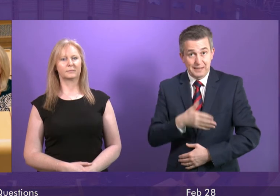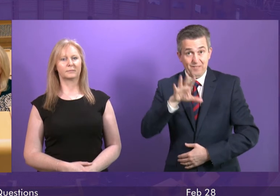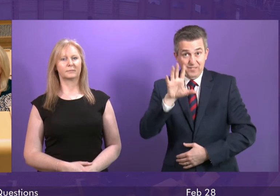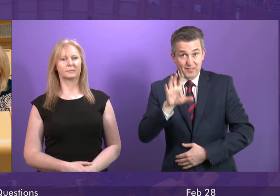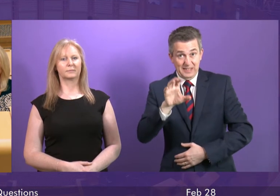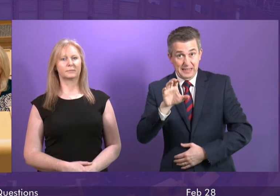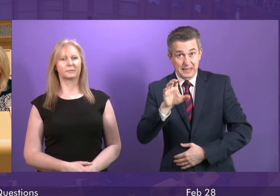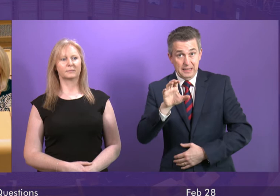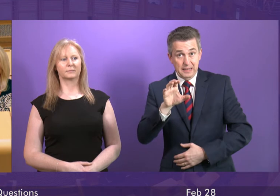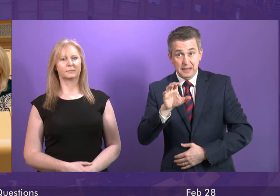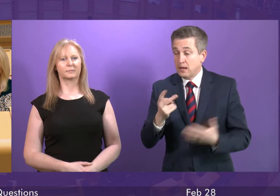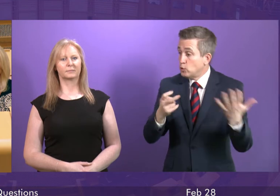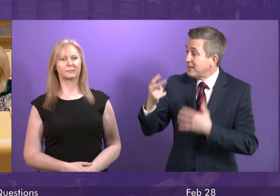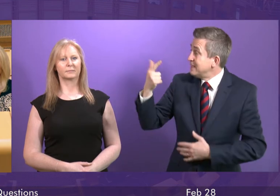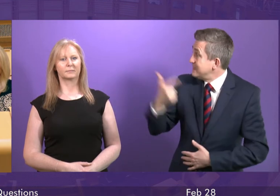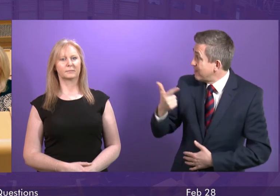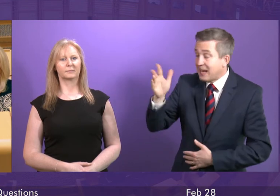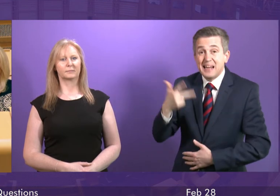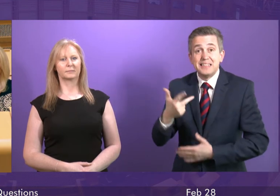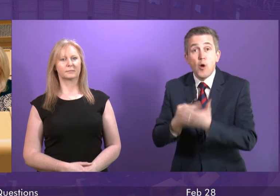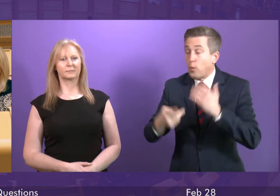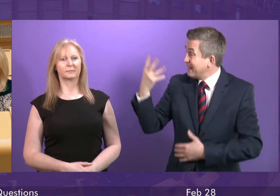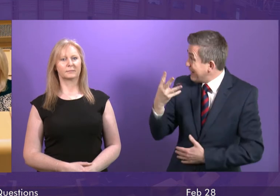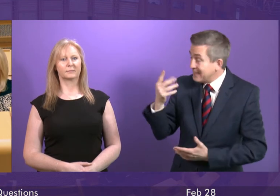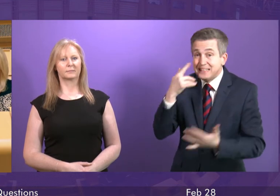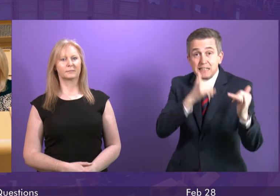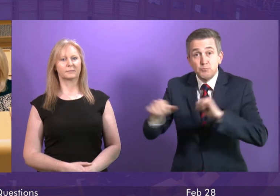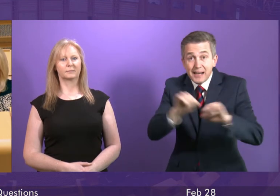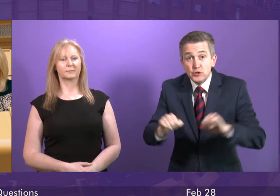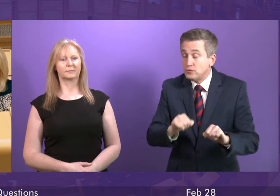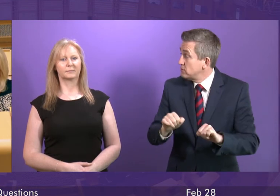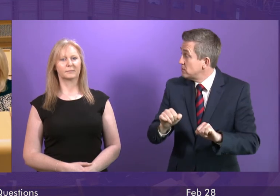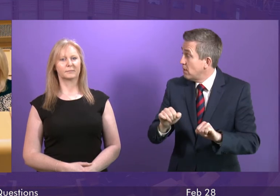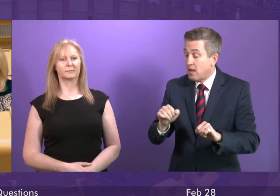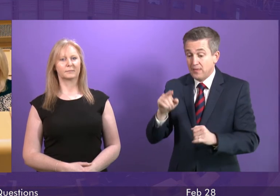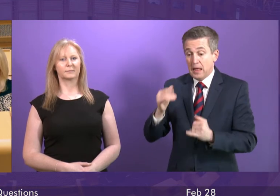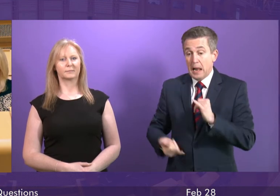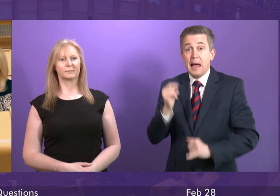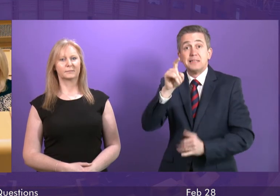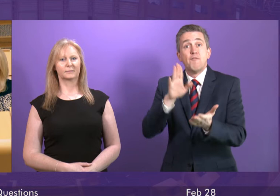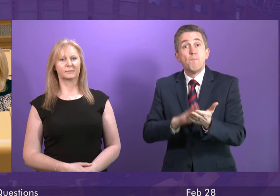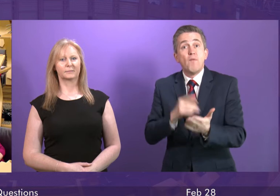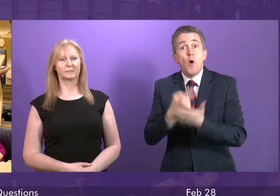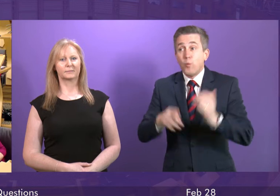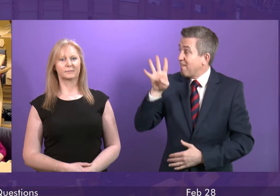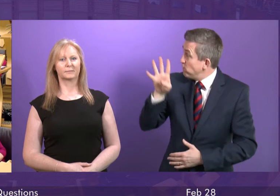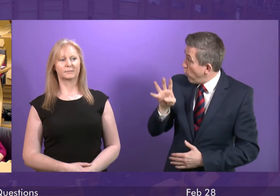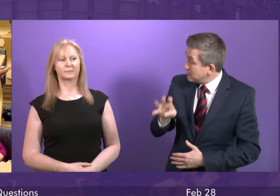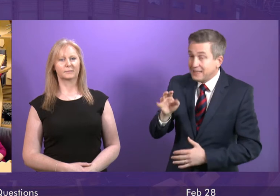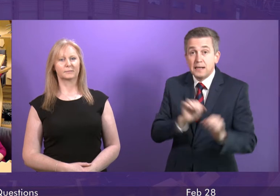19 in 2017-18, and only 14 over the last 11 months. Less than half the